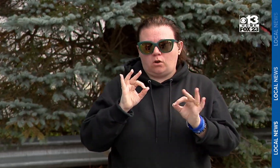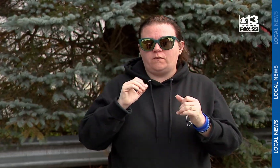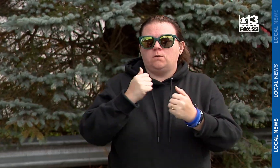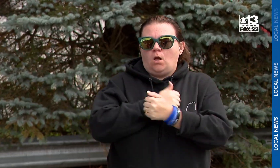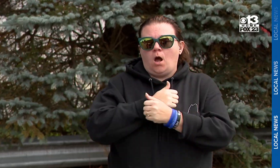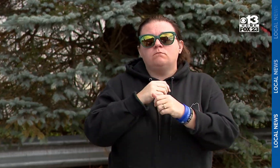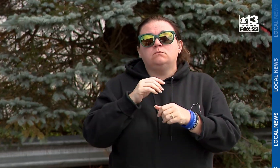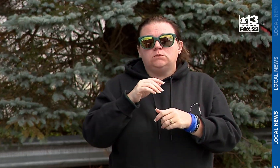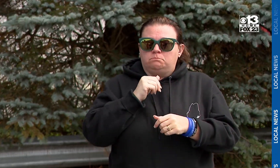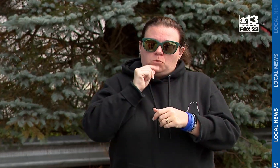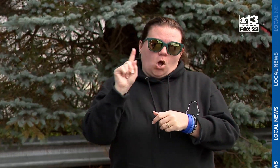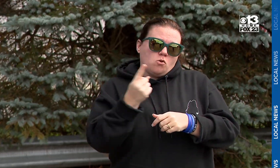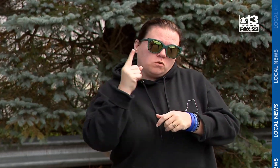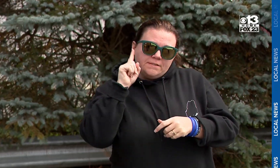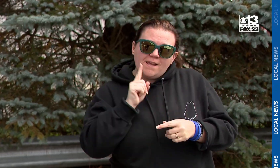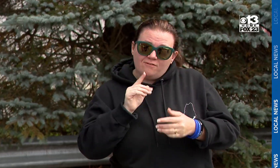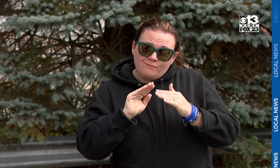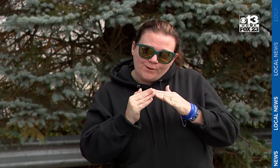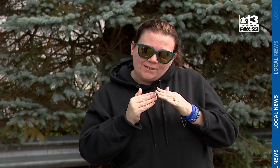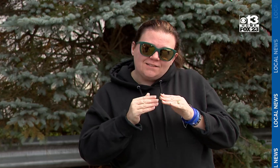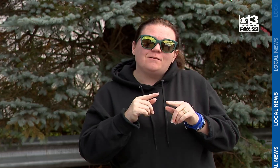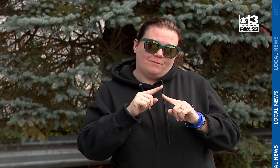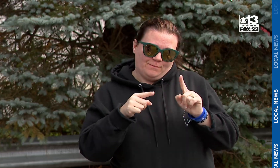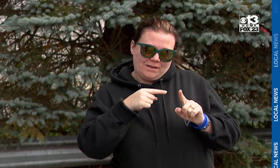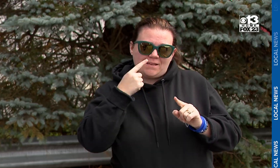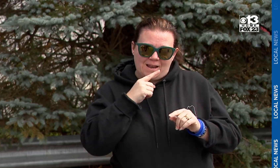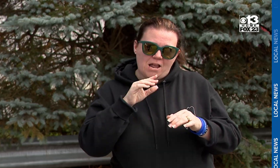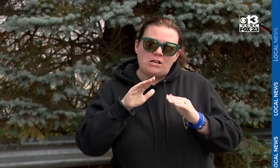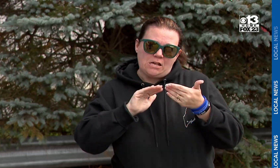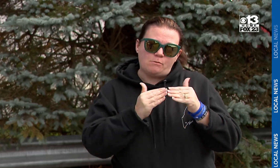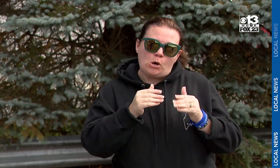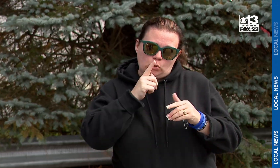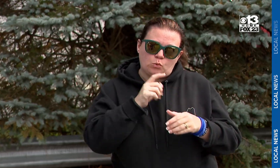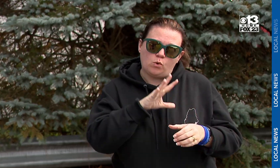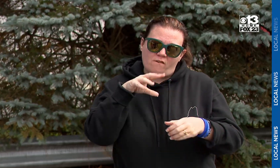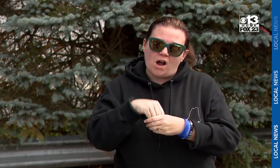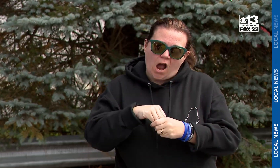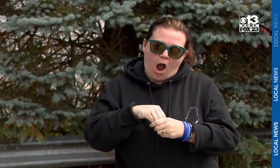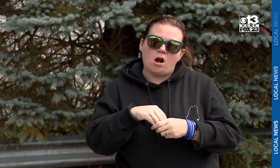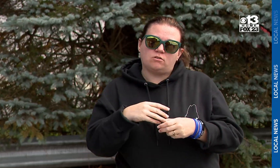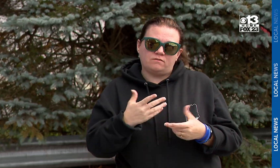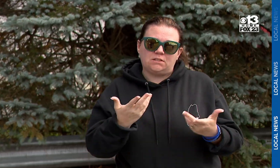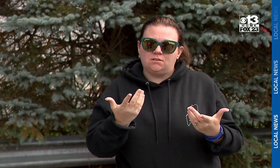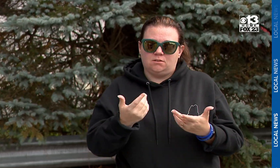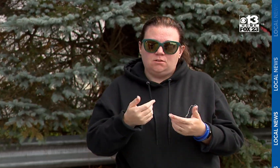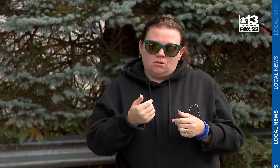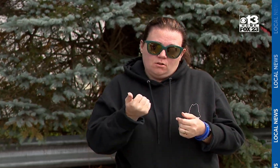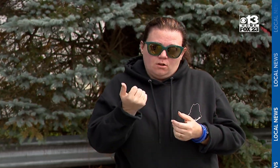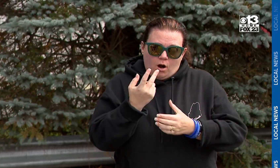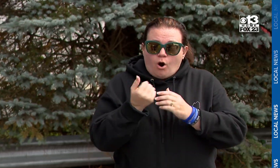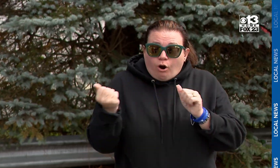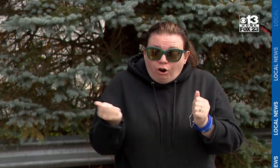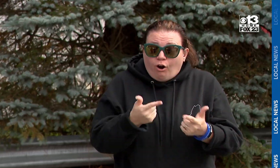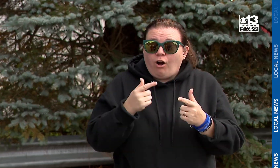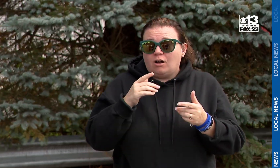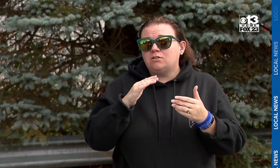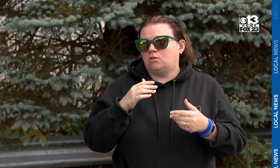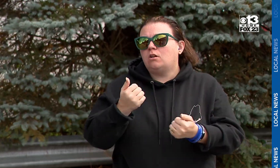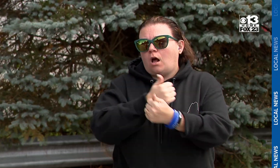yes. A huge amount of support. I feel like the hearing community has stepped up and been involved in